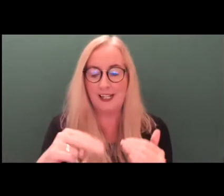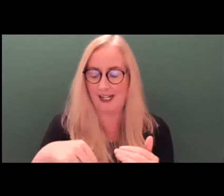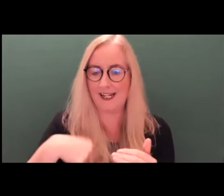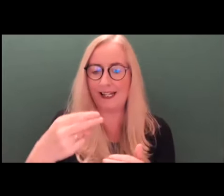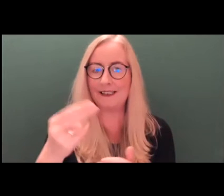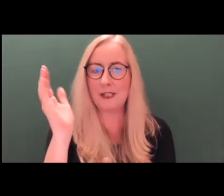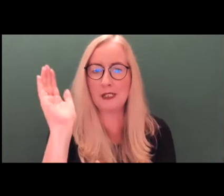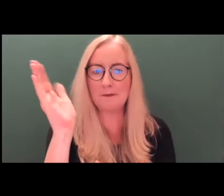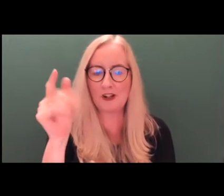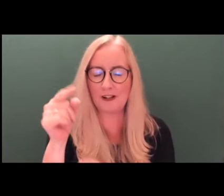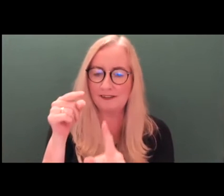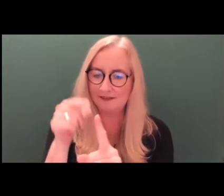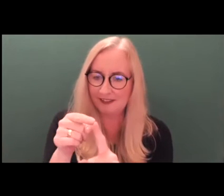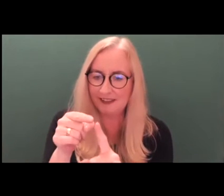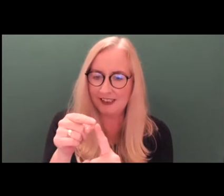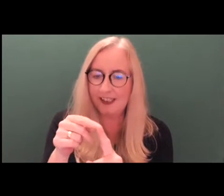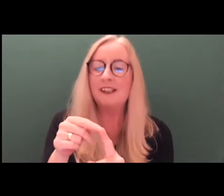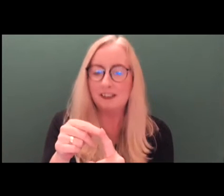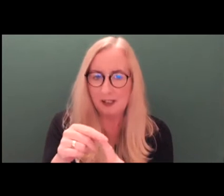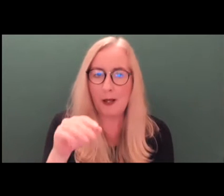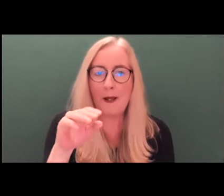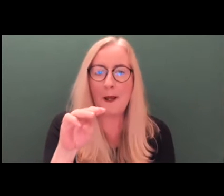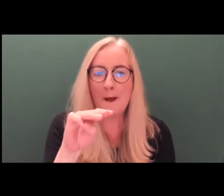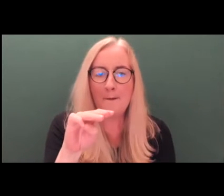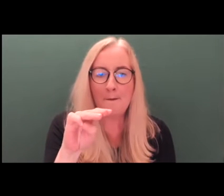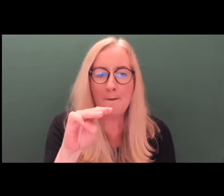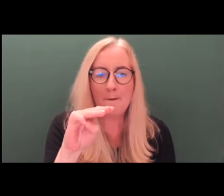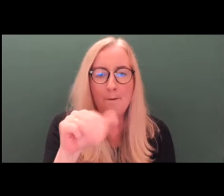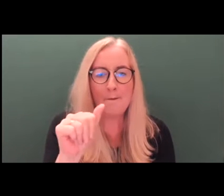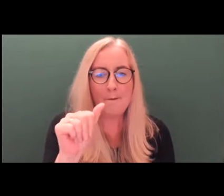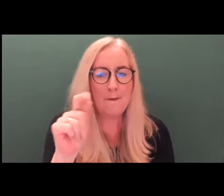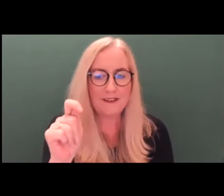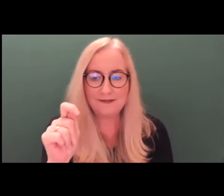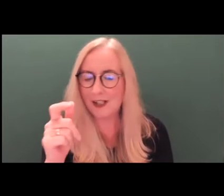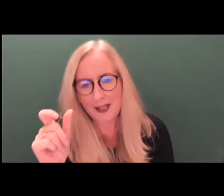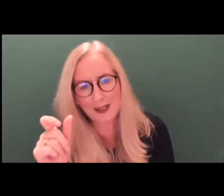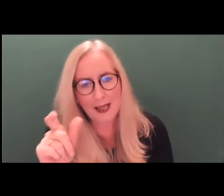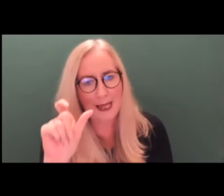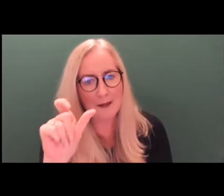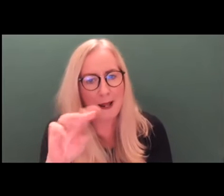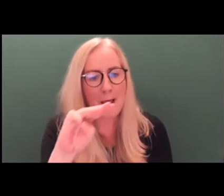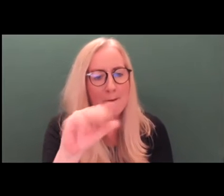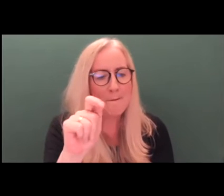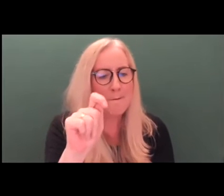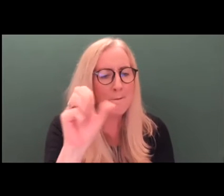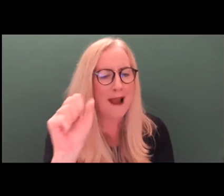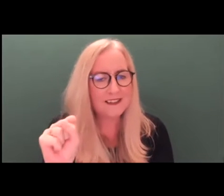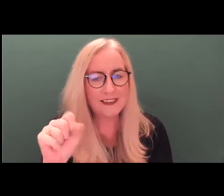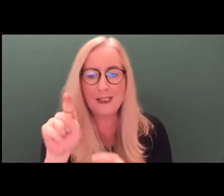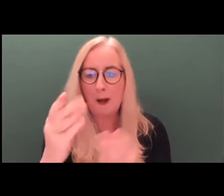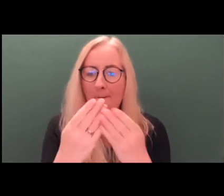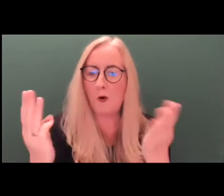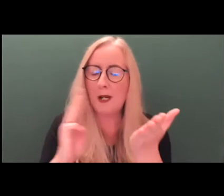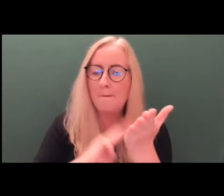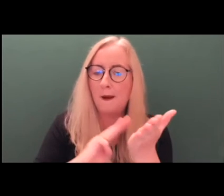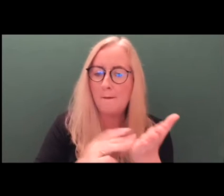speaker. So next up is Maths Jesperson. And Maths is the founder and board member of the